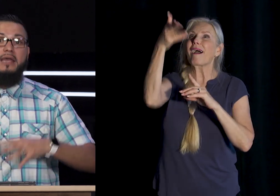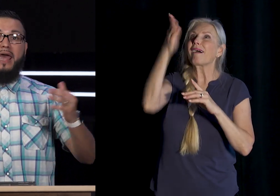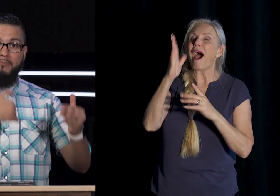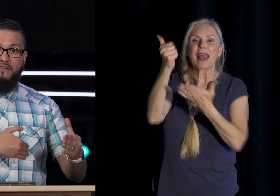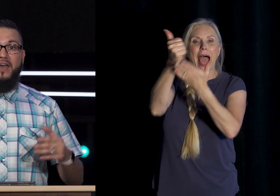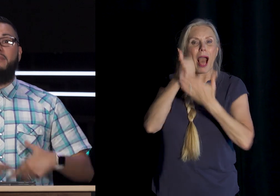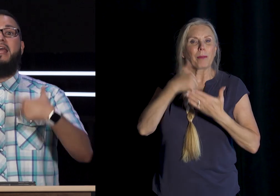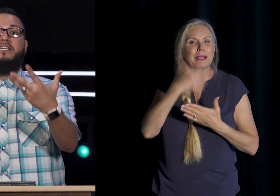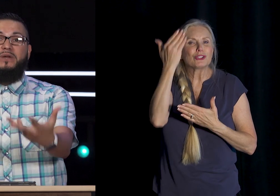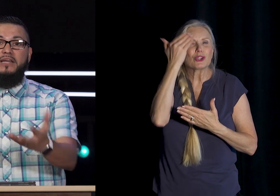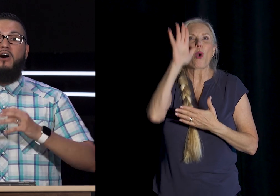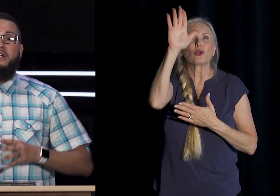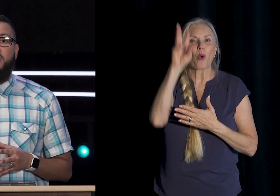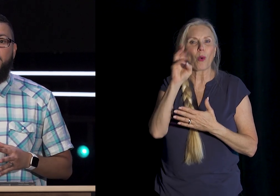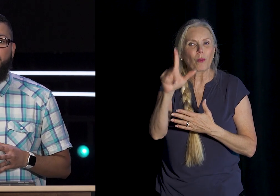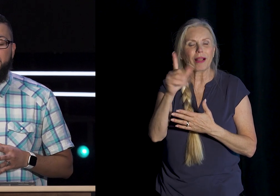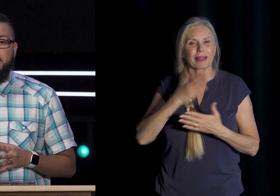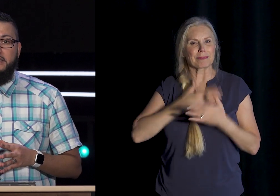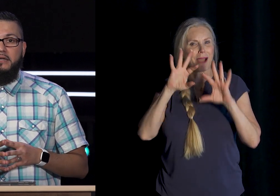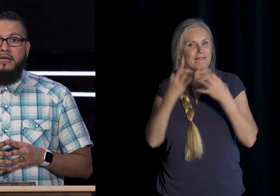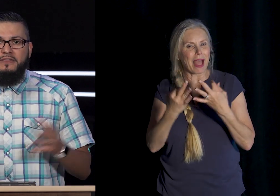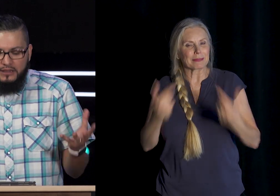And My Family As We Live On Mission For Jesus The